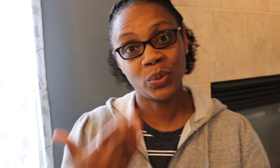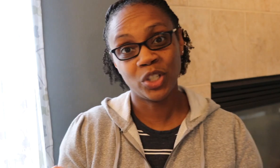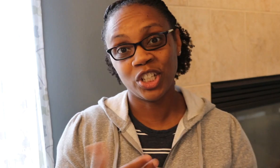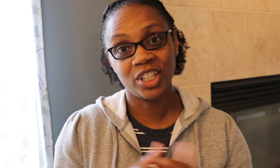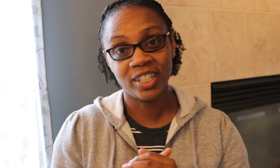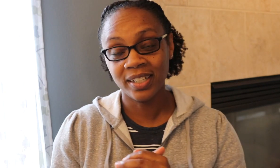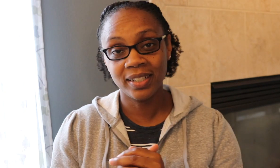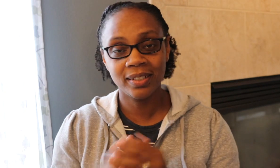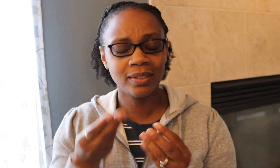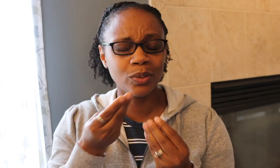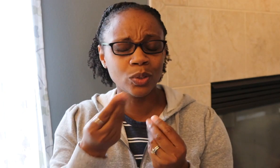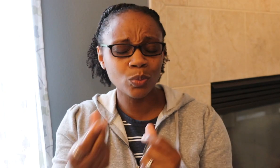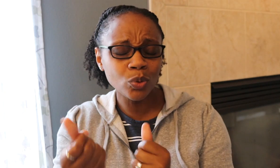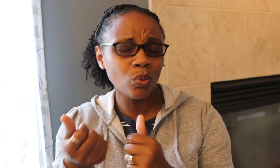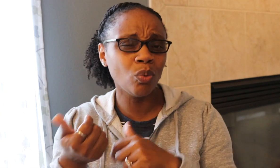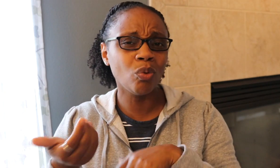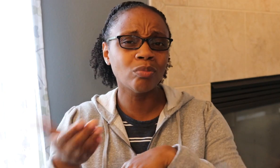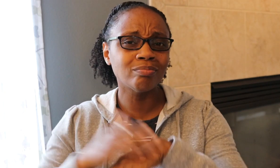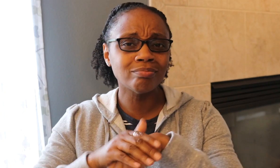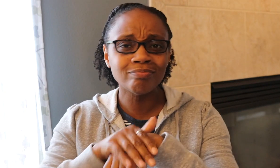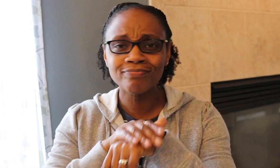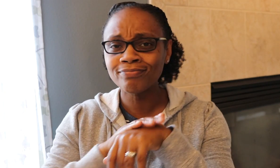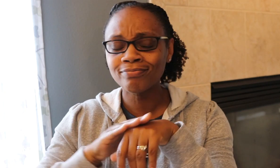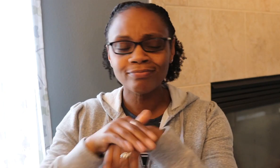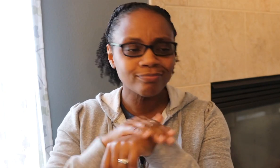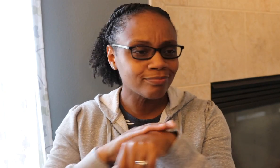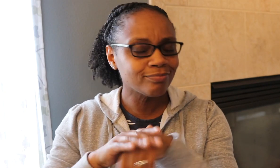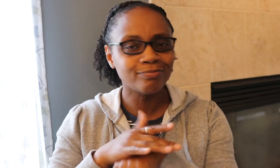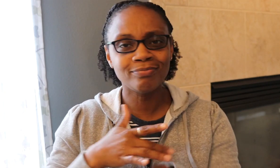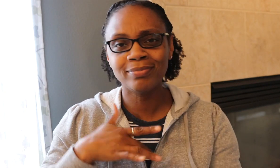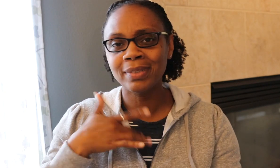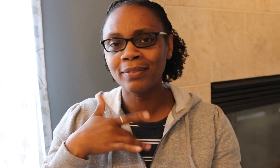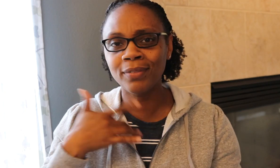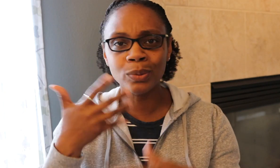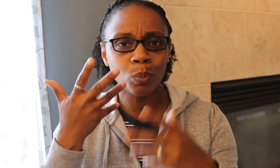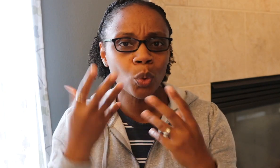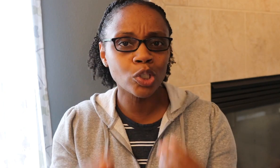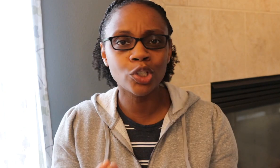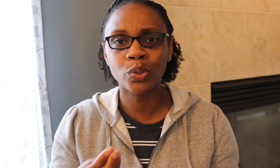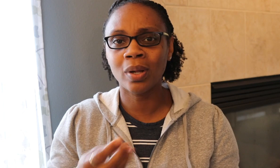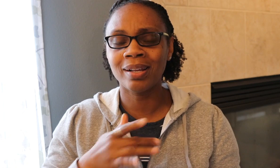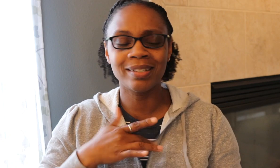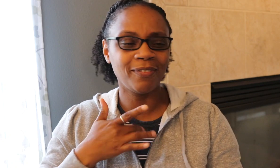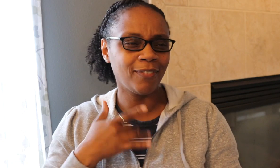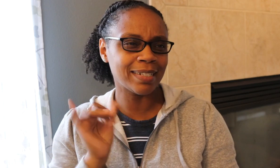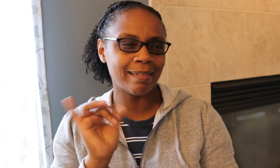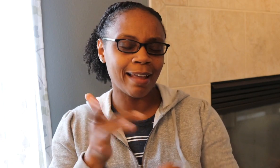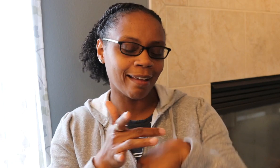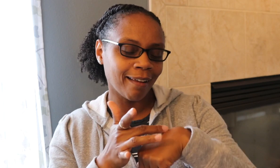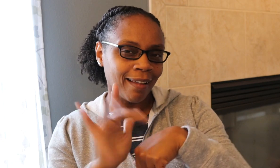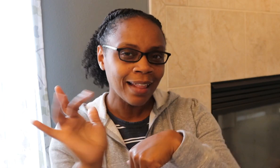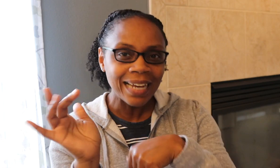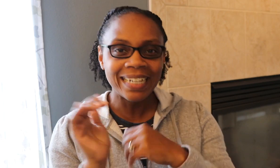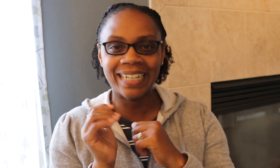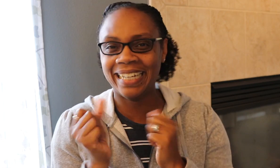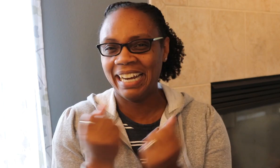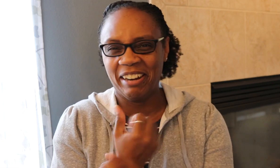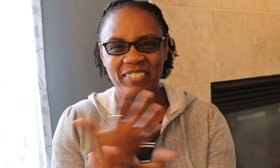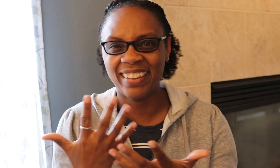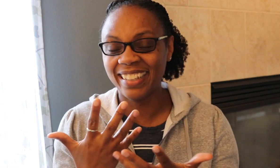Again, this is another one of her good products. It's so smooth and silky as you put it on your skin. After your shower, you feel like you